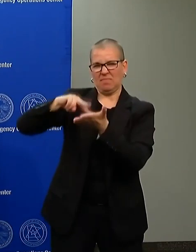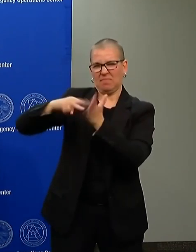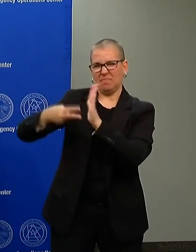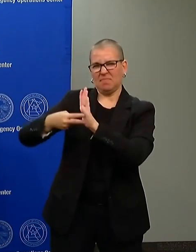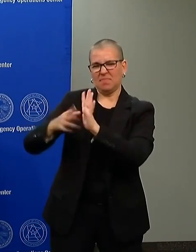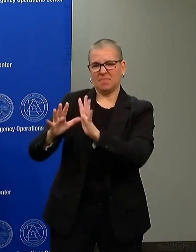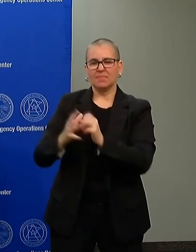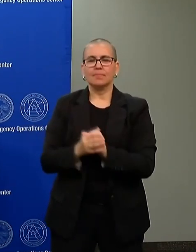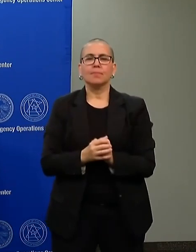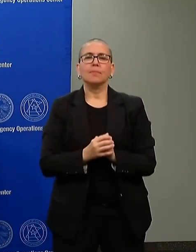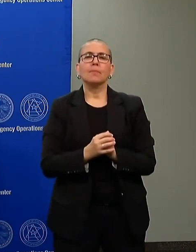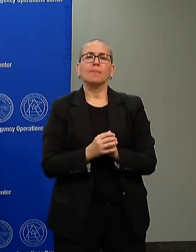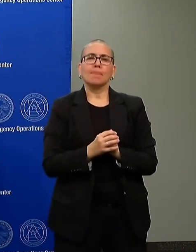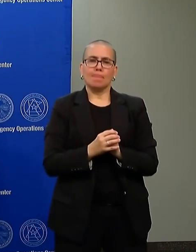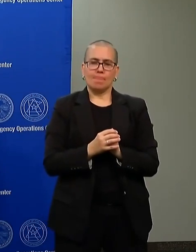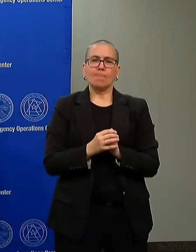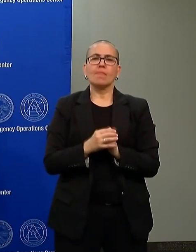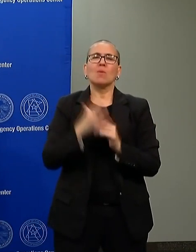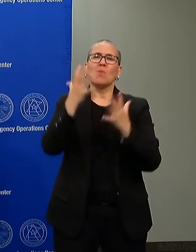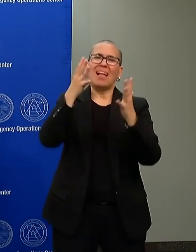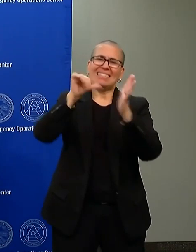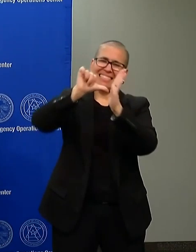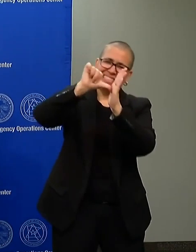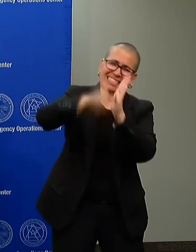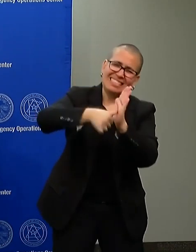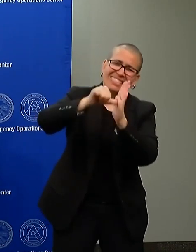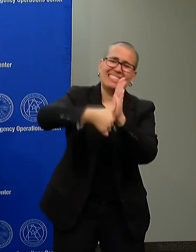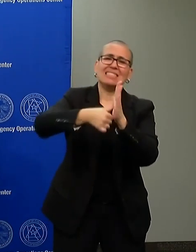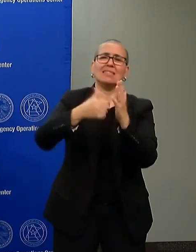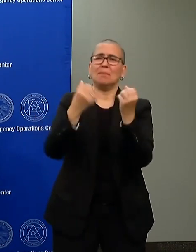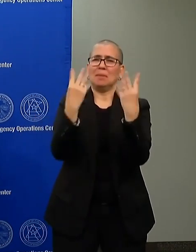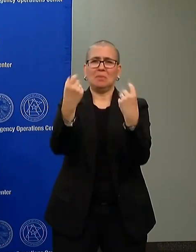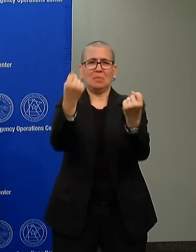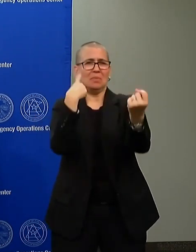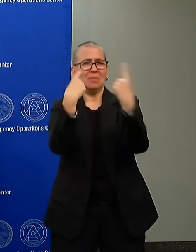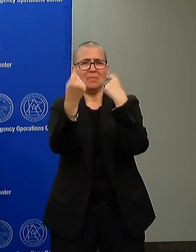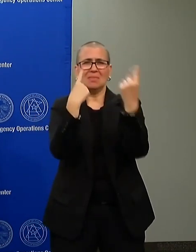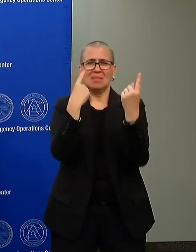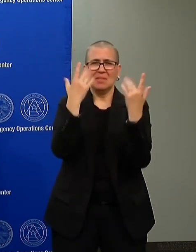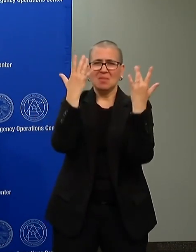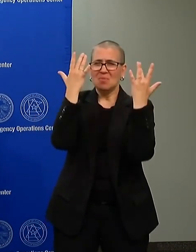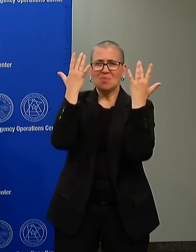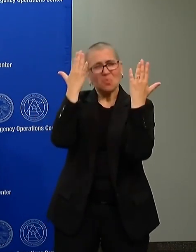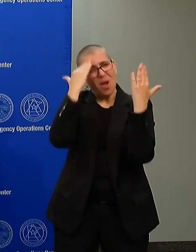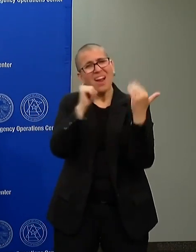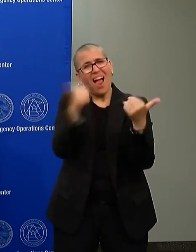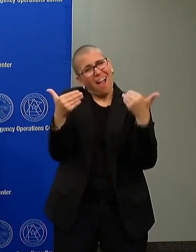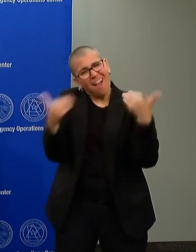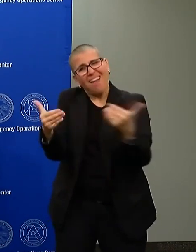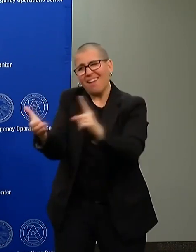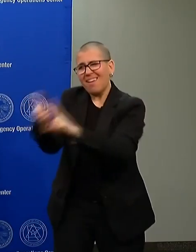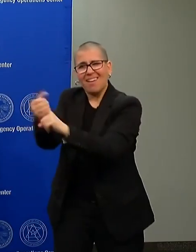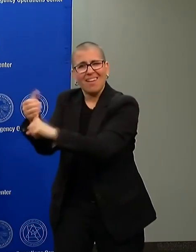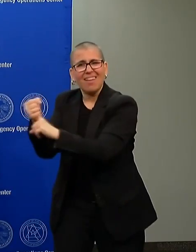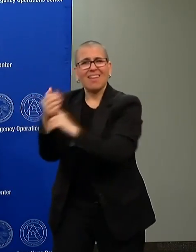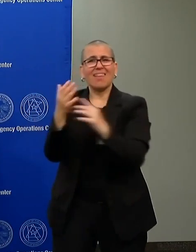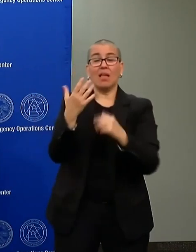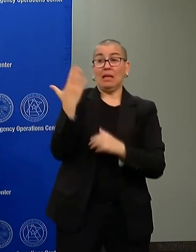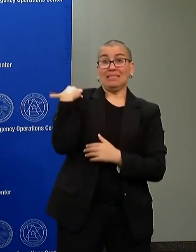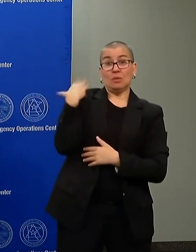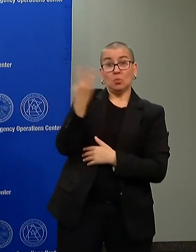on, there were so many questions about why don't we just arrest our way out of this on Wednesday and Thursday.